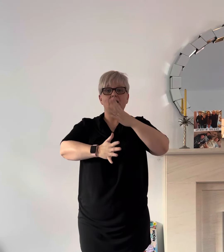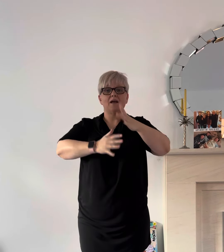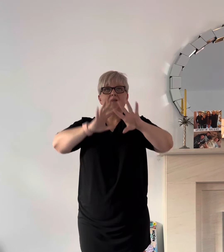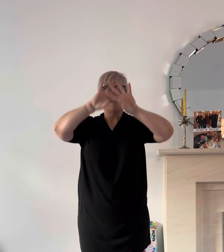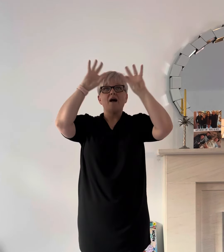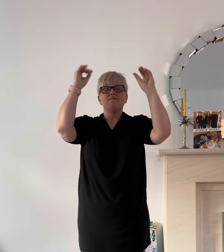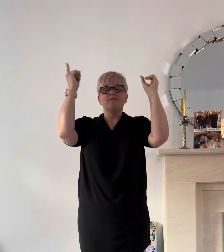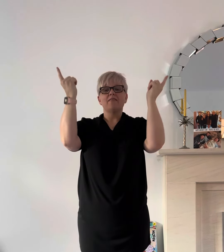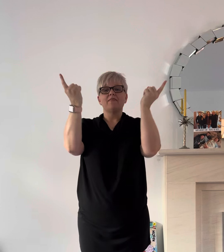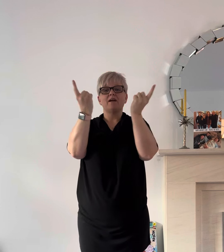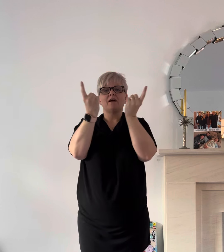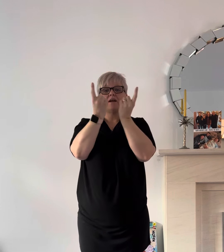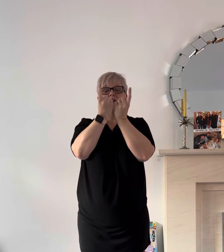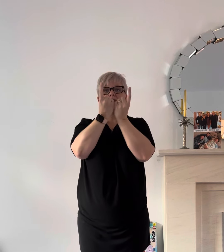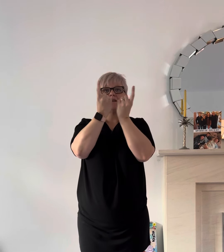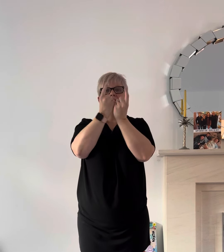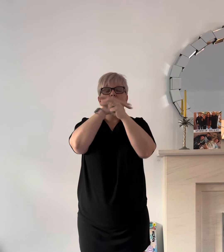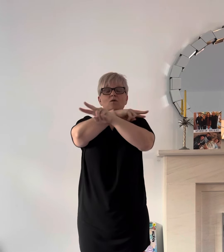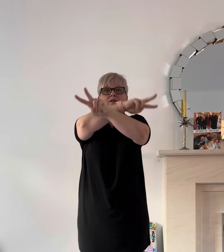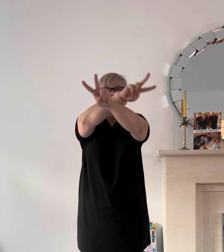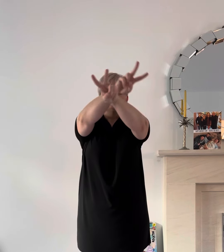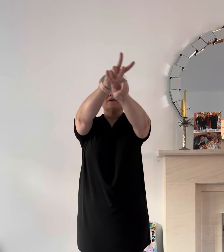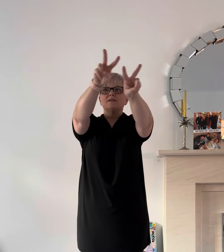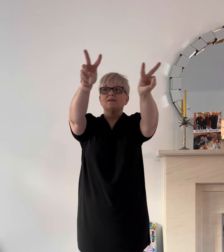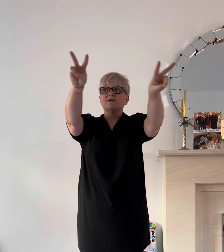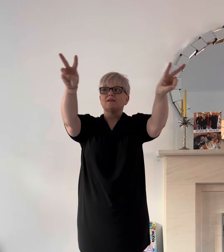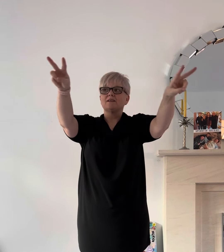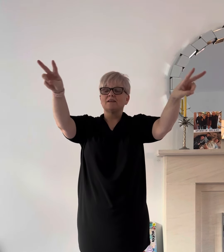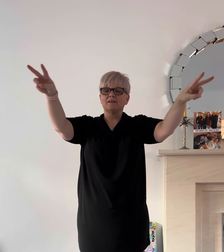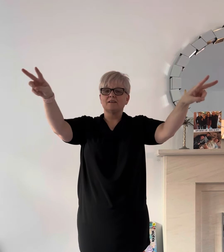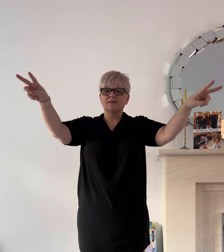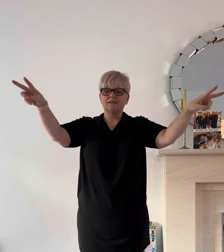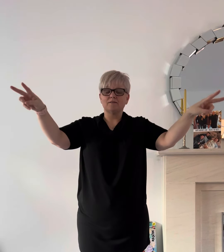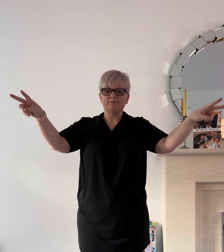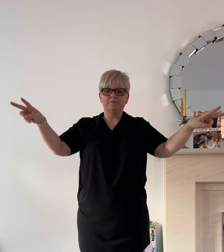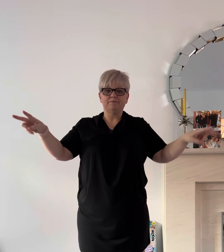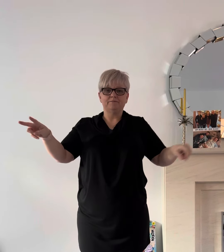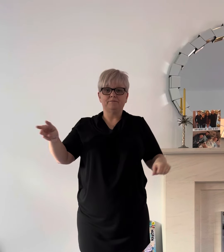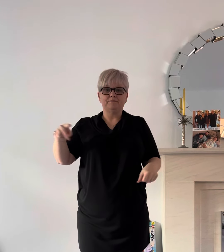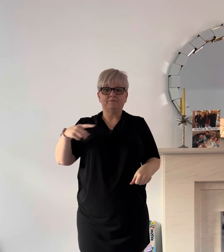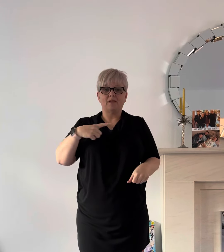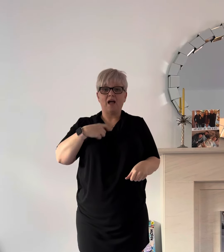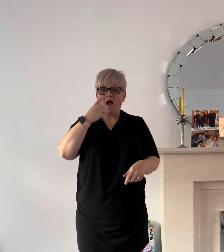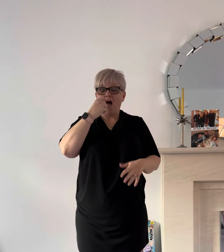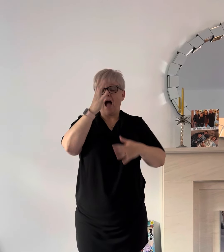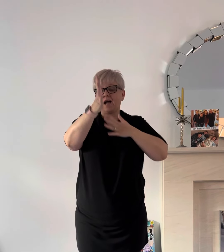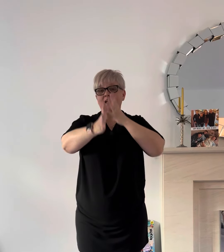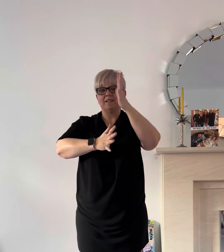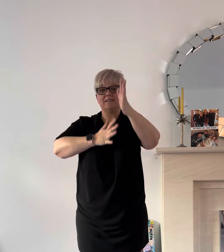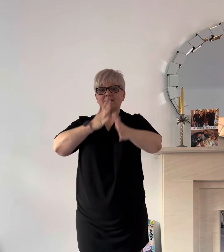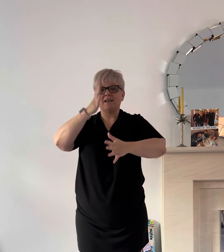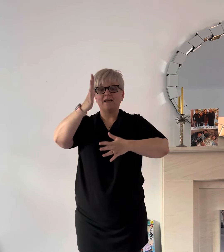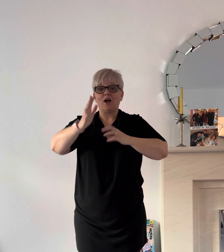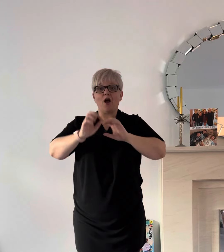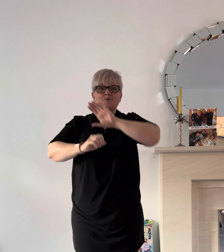everything you see. Now you can sing a